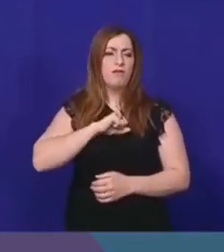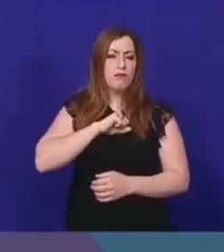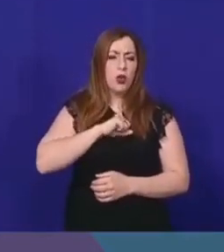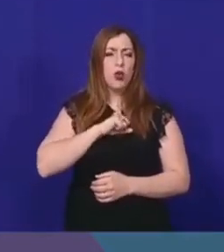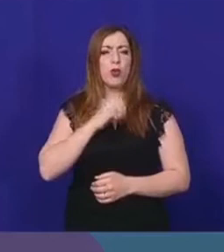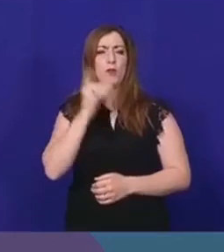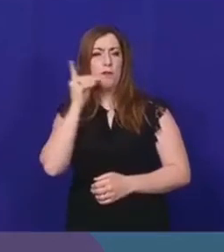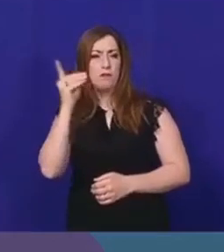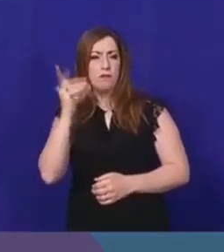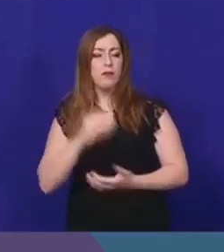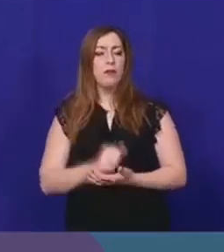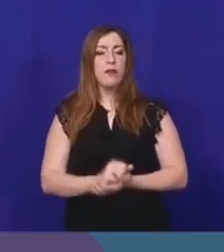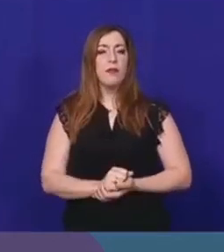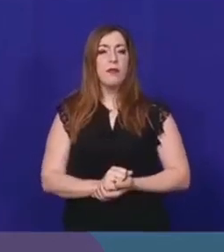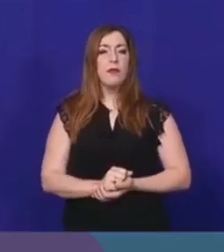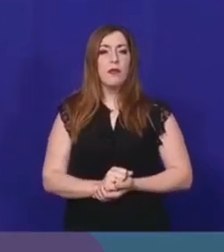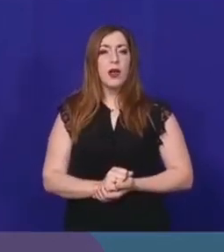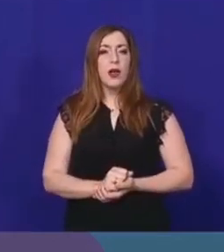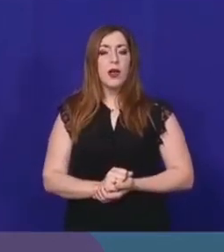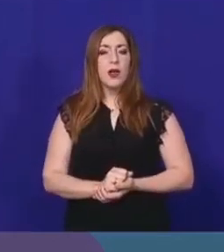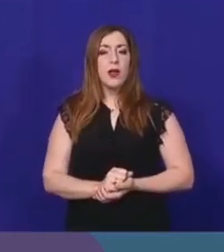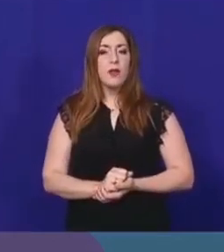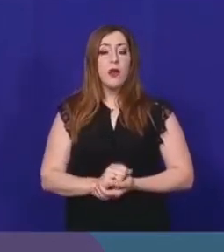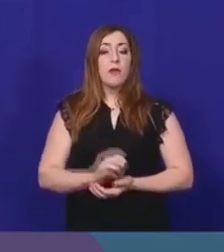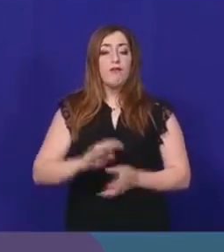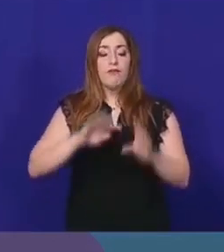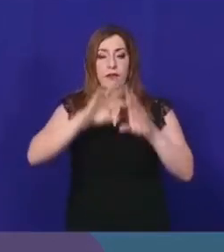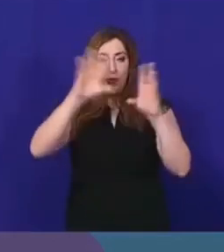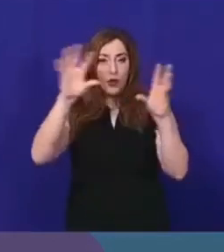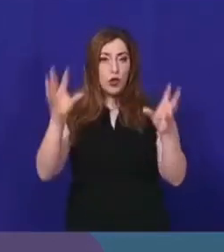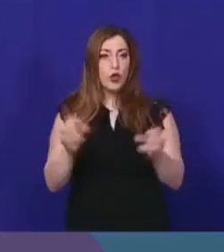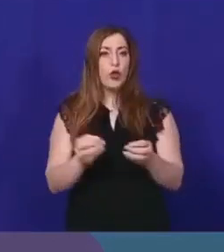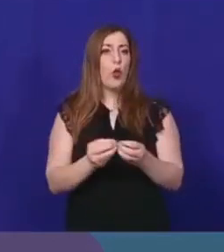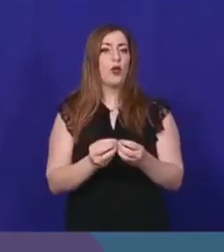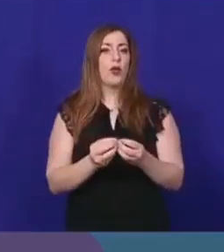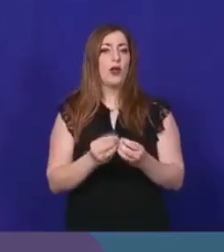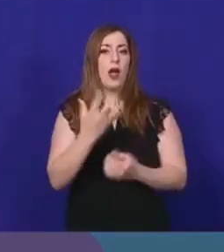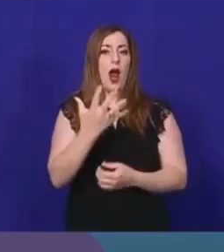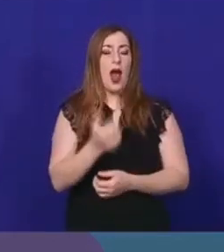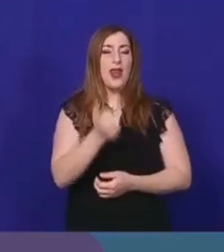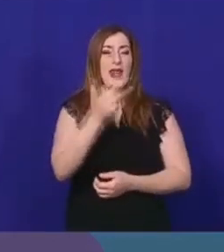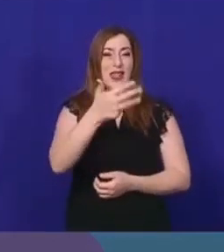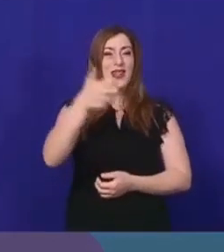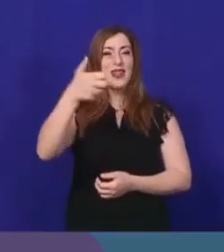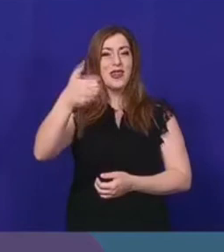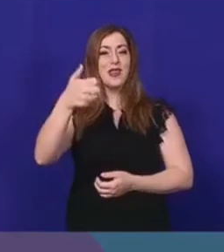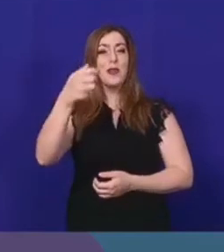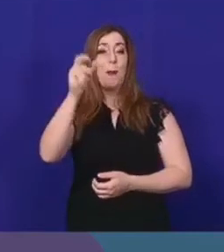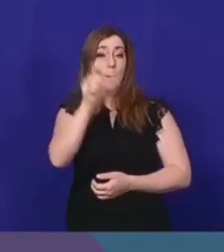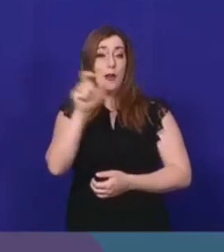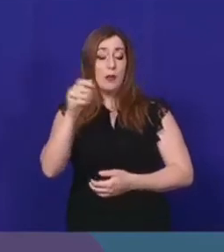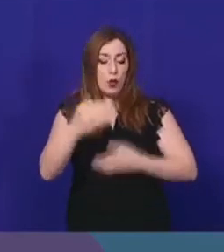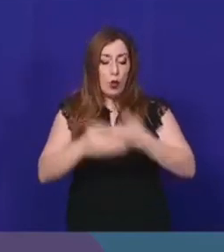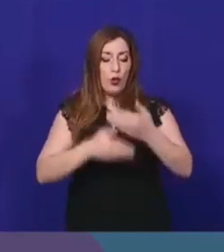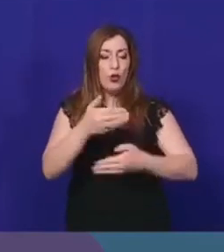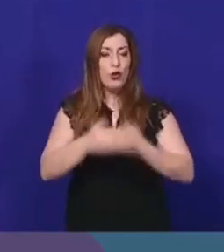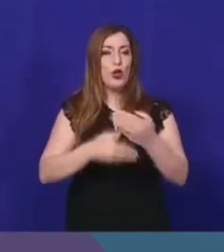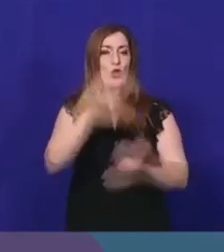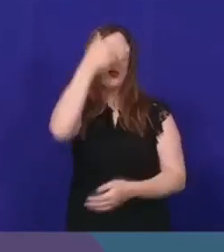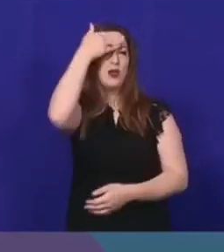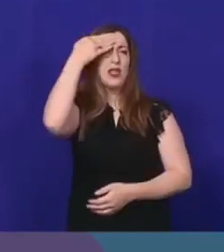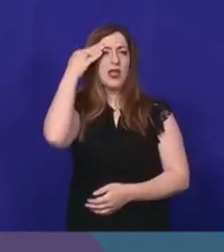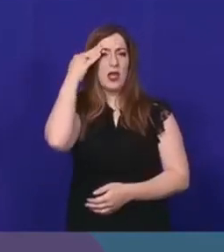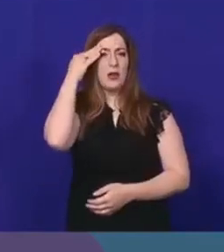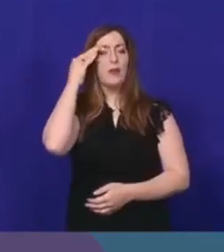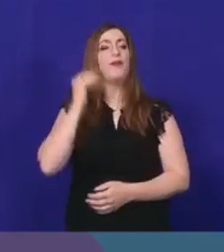,677, and the total of active cases is 96. This is a situation whereby we are